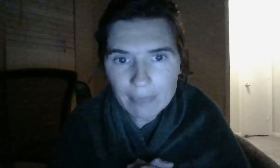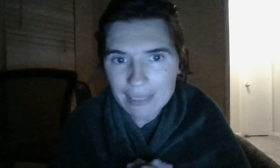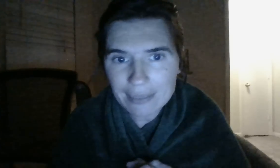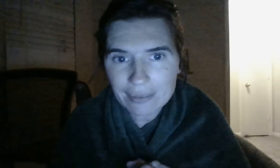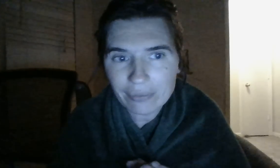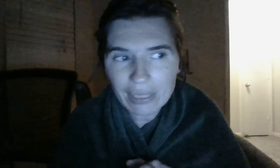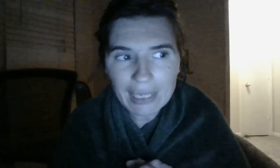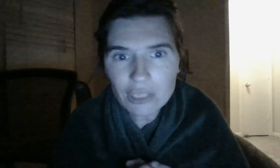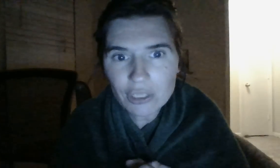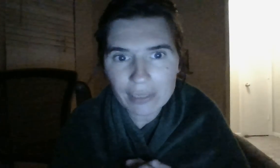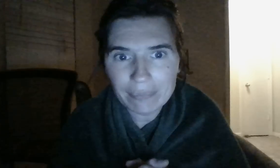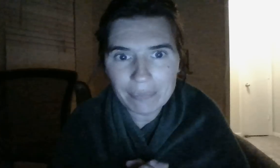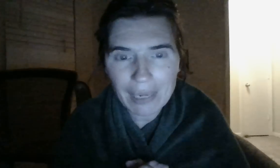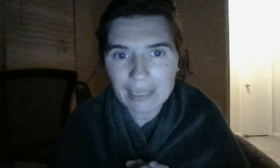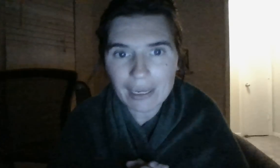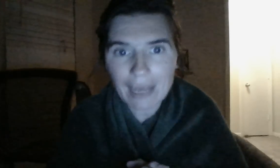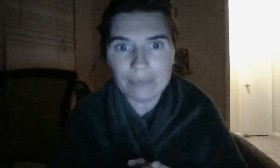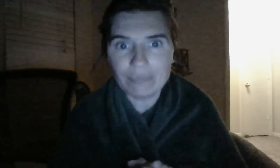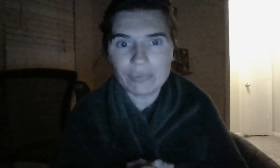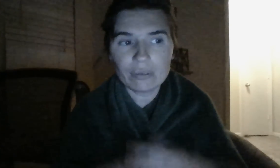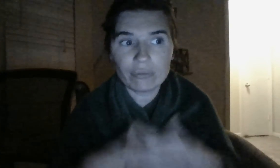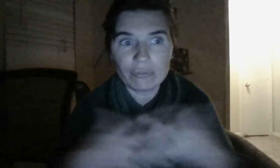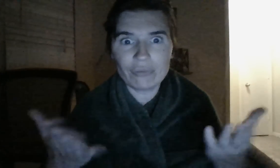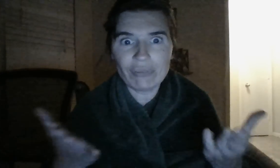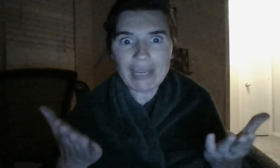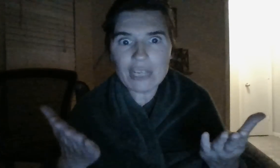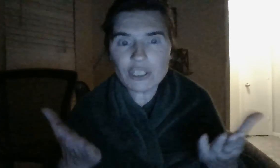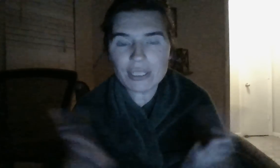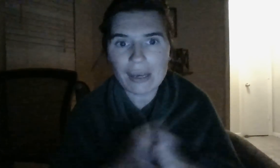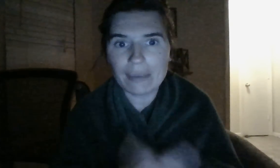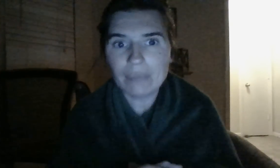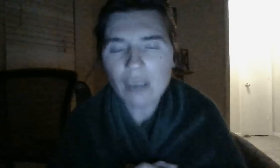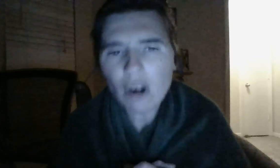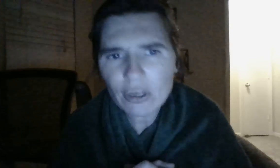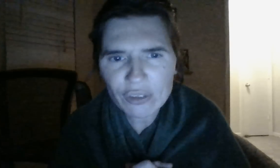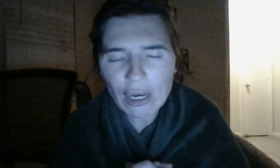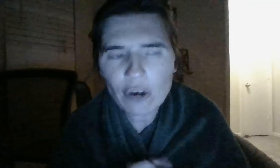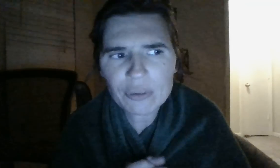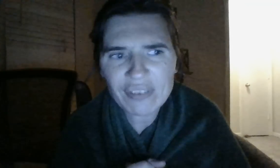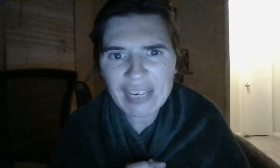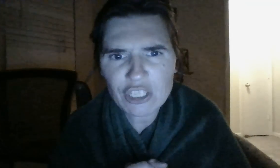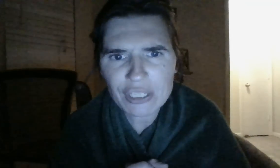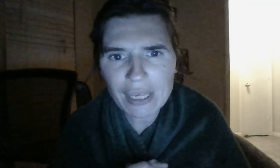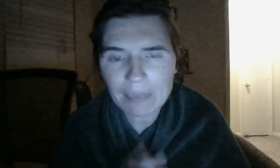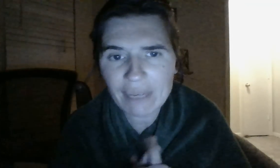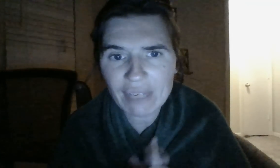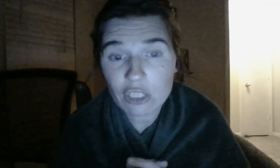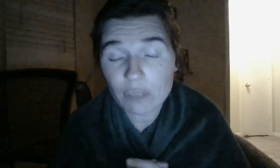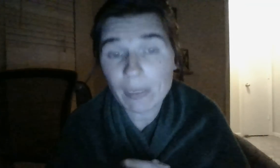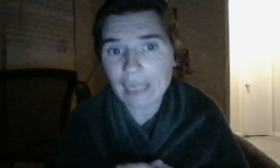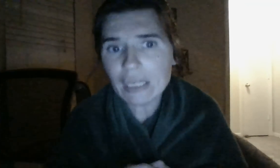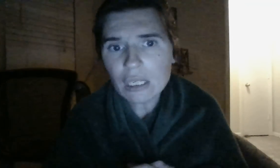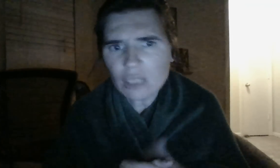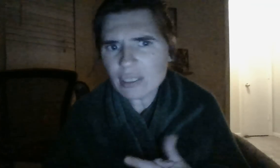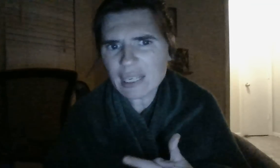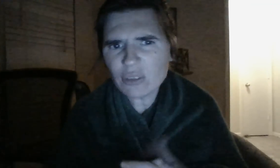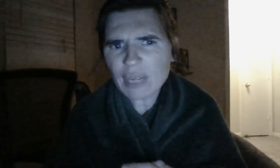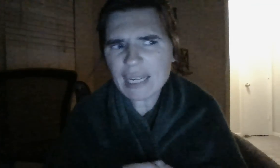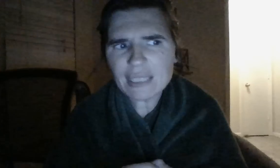somebody's vacation pay, vacation time. Heard it was vacation time, not vacation pay. You can't,